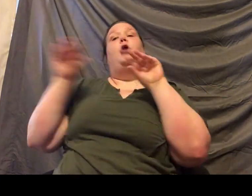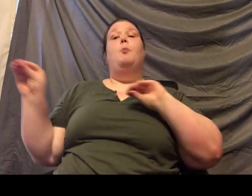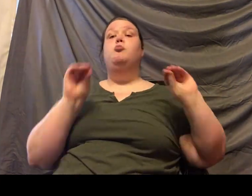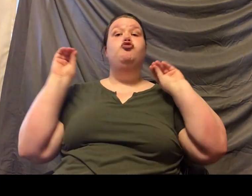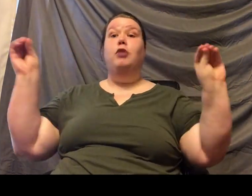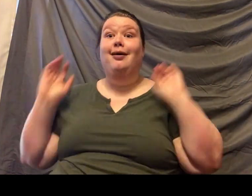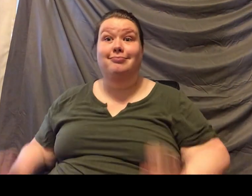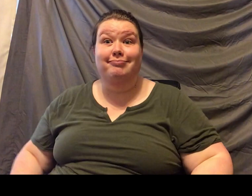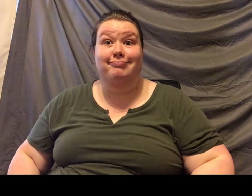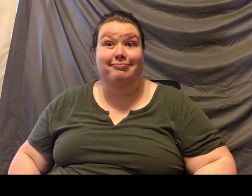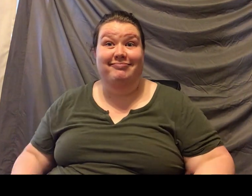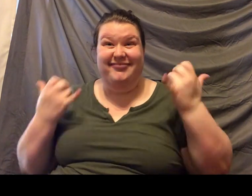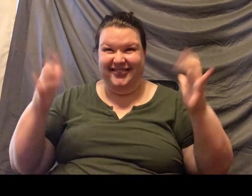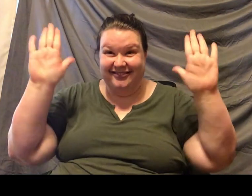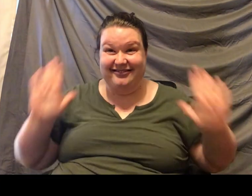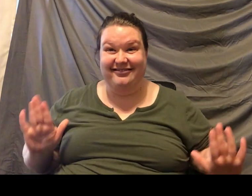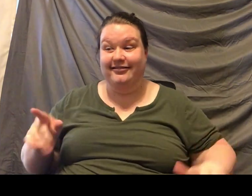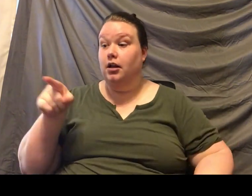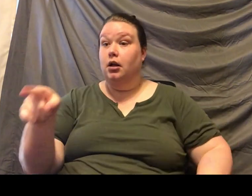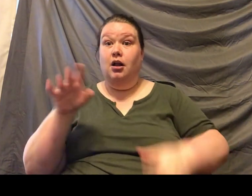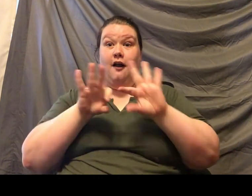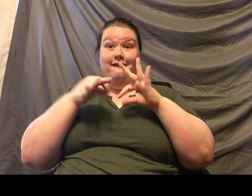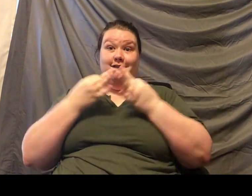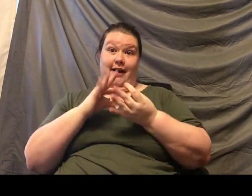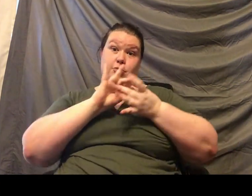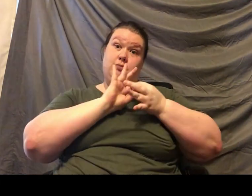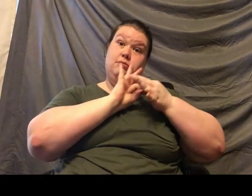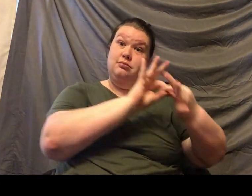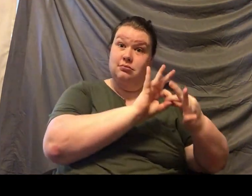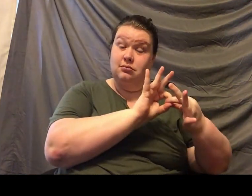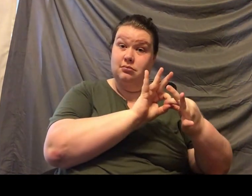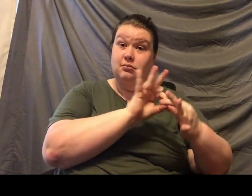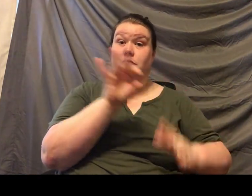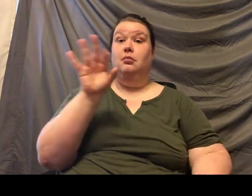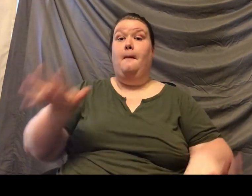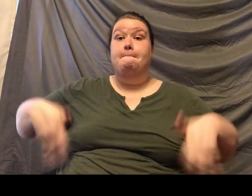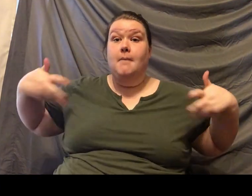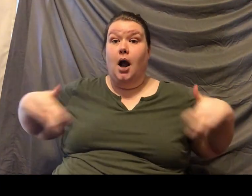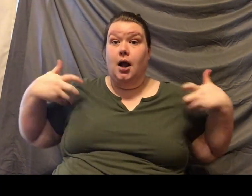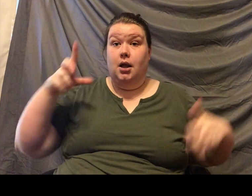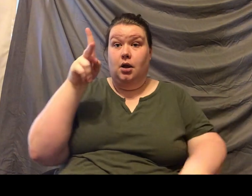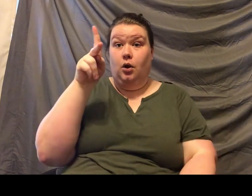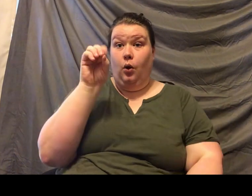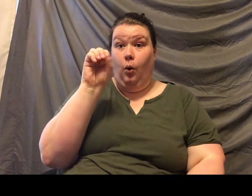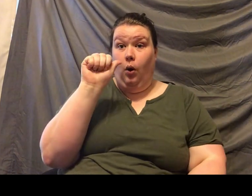is related to monkeys or koalas. They are not. So, surprisingly enough, these guys are closely related to